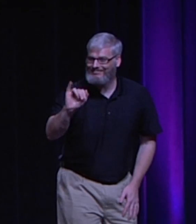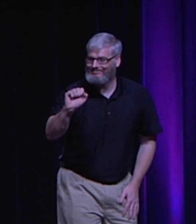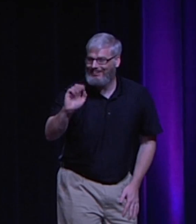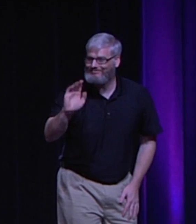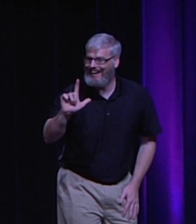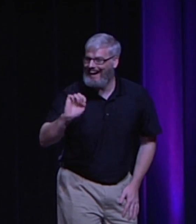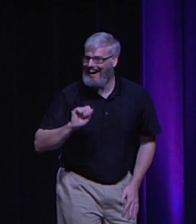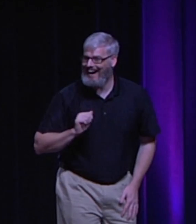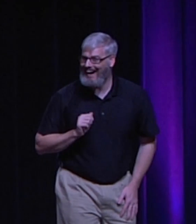God is invisible.